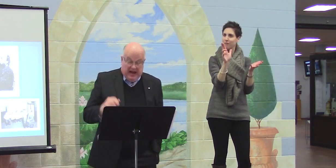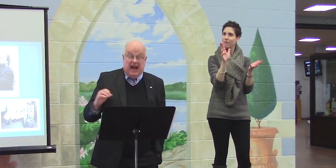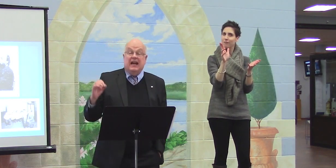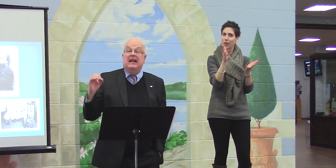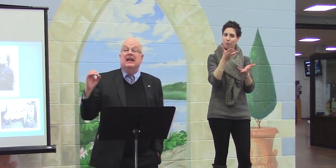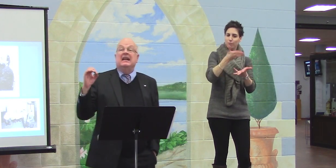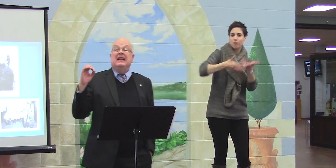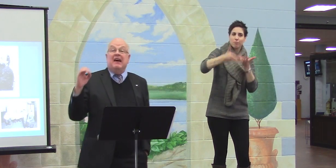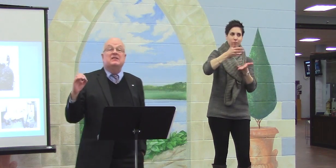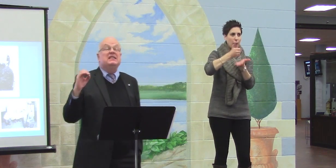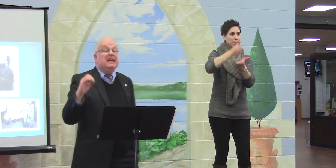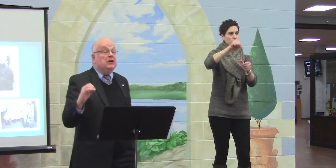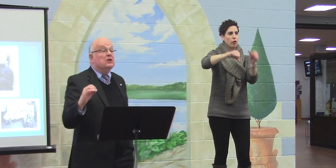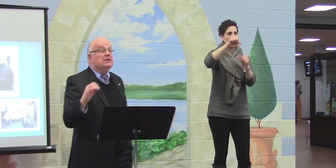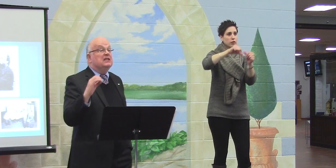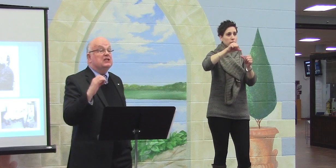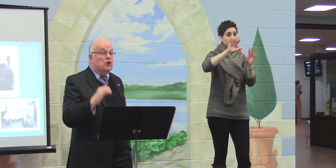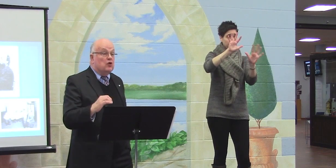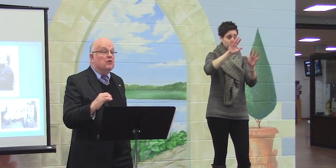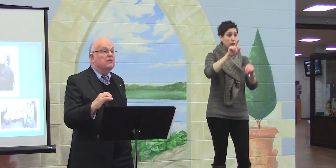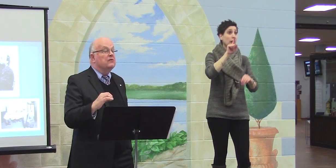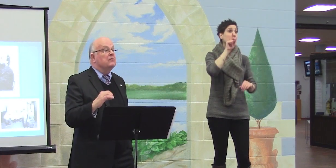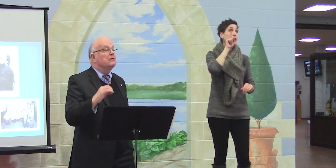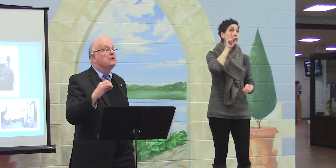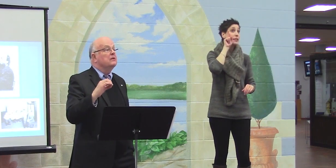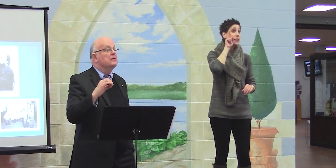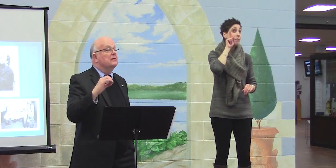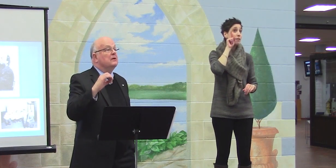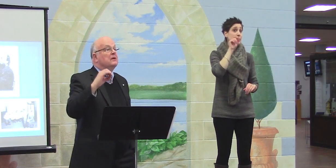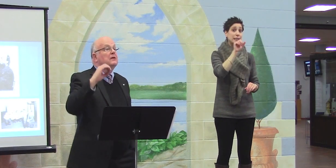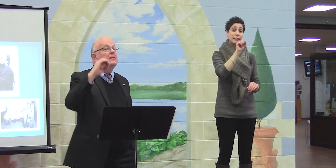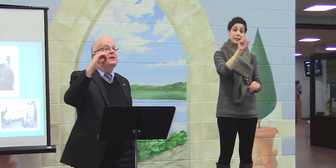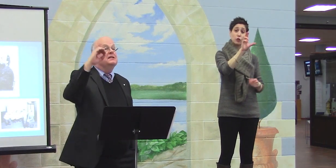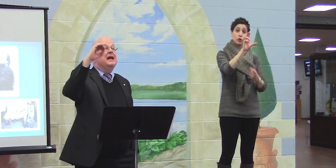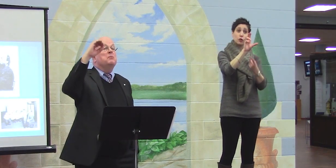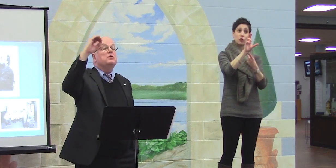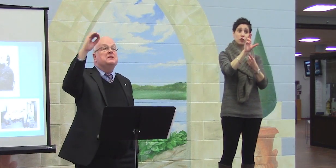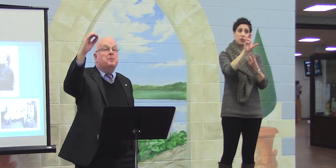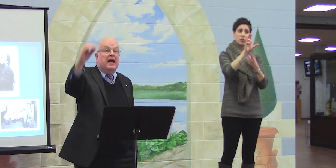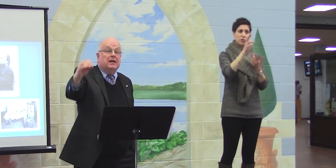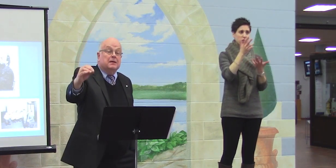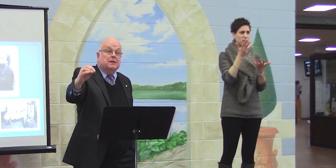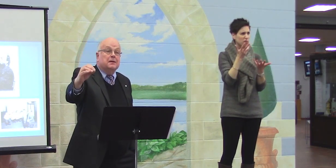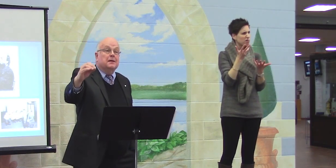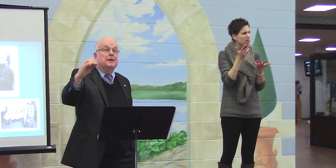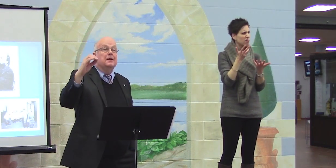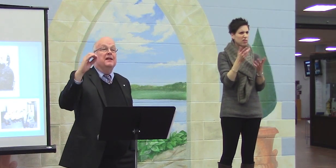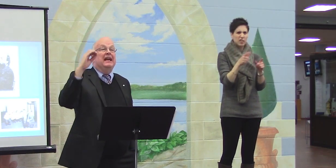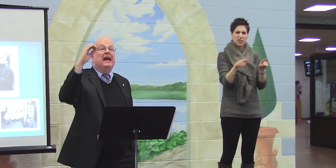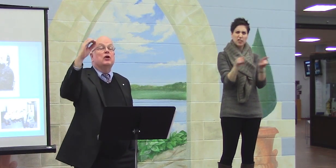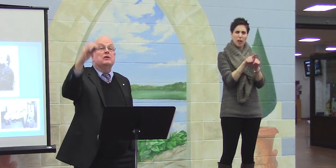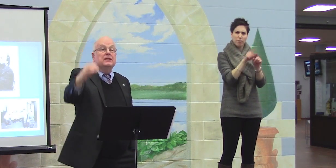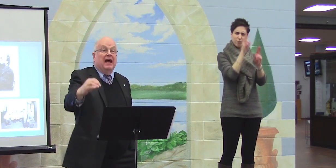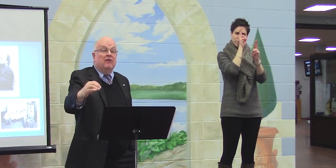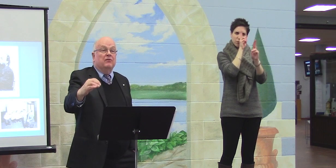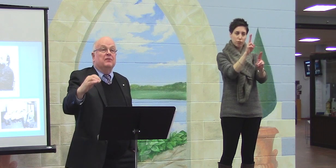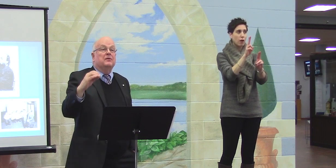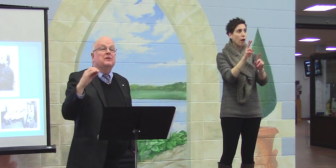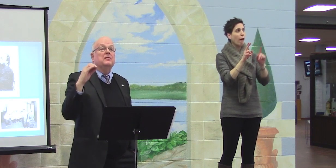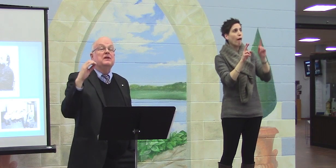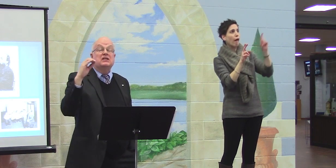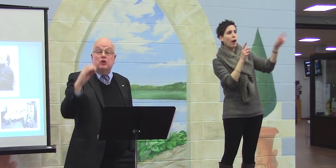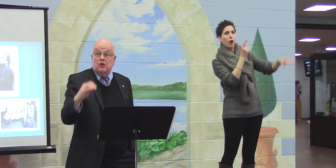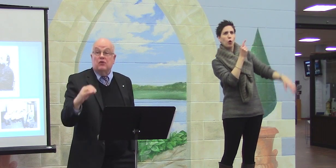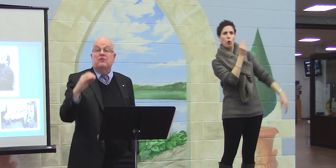And deaf seniors deserve the same respect that elders have.